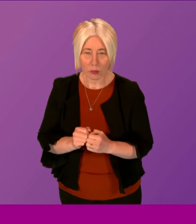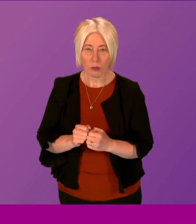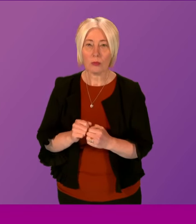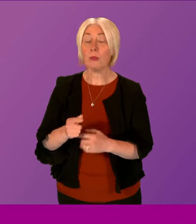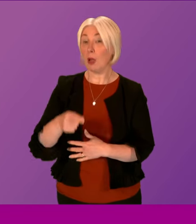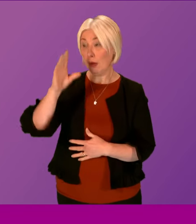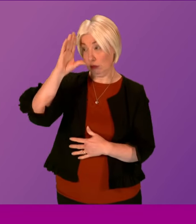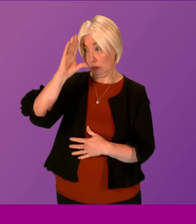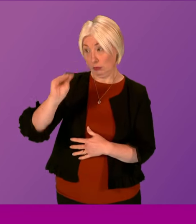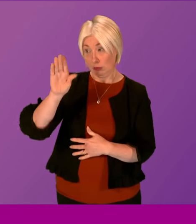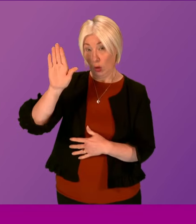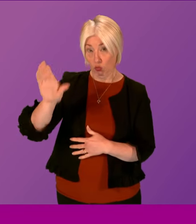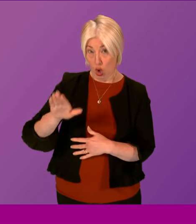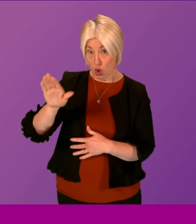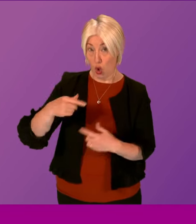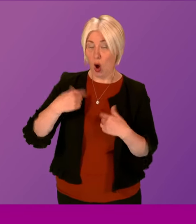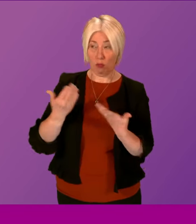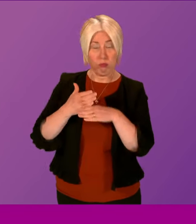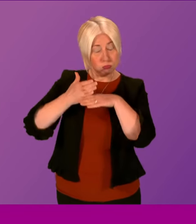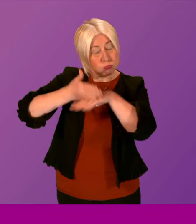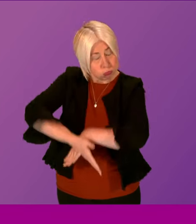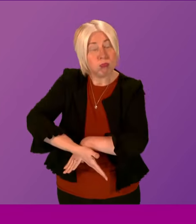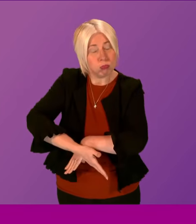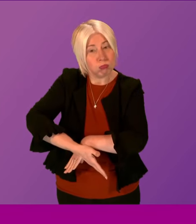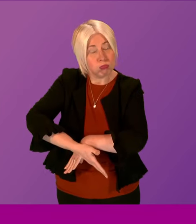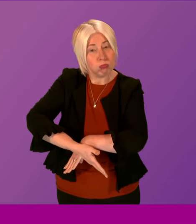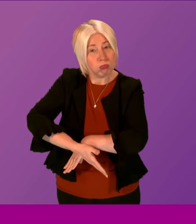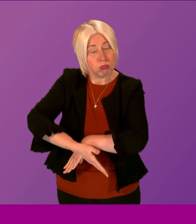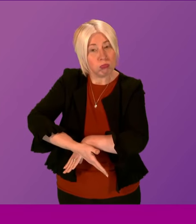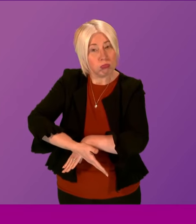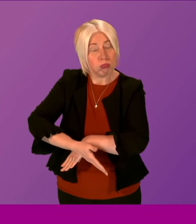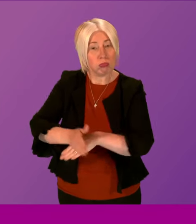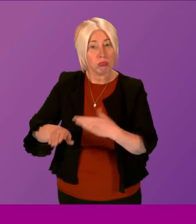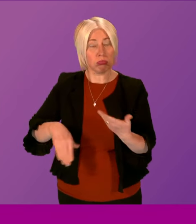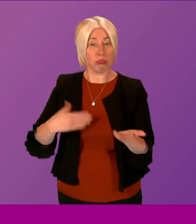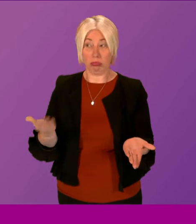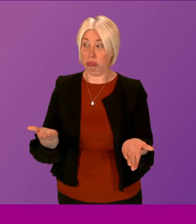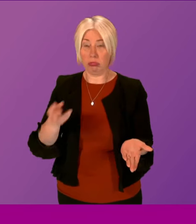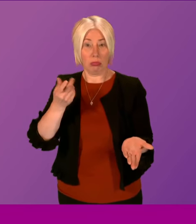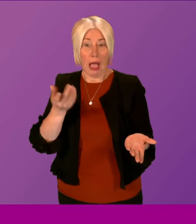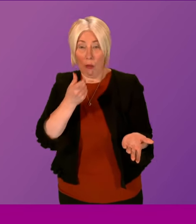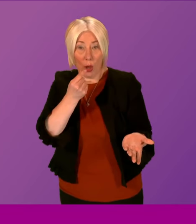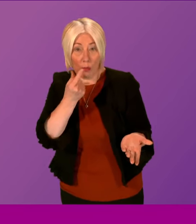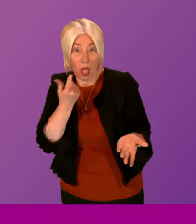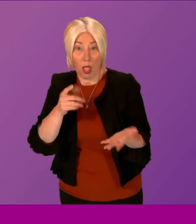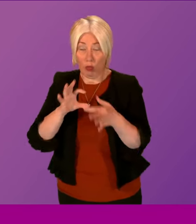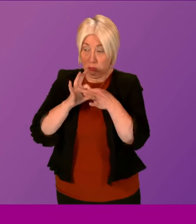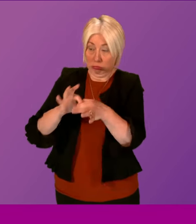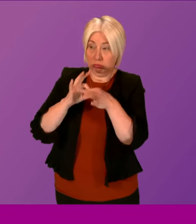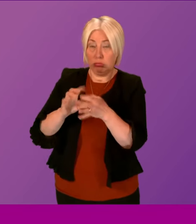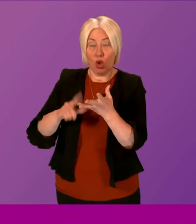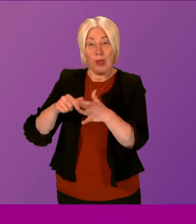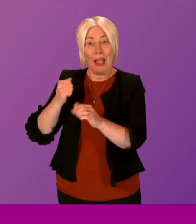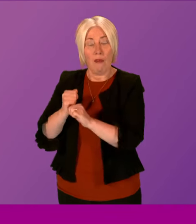I can give him an absolute assurance we are working hard to see how we can work with the UK Government to align